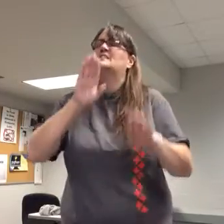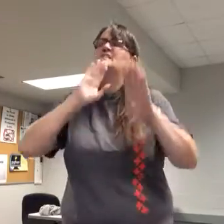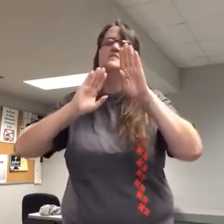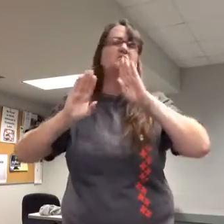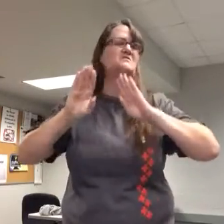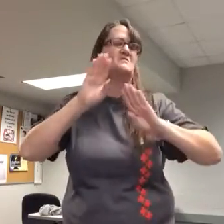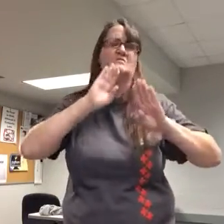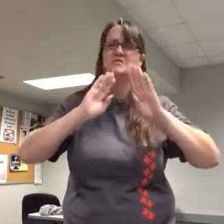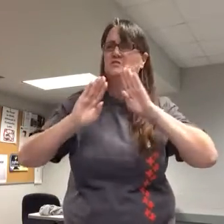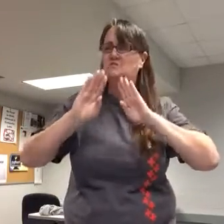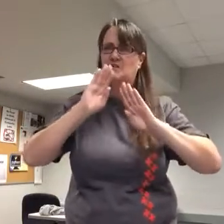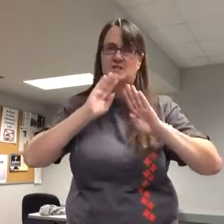frustrated